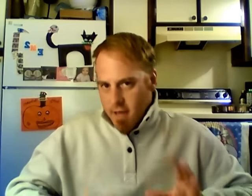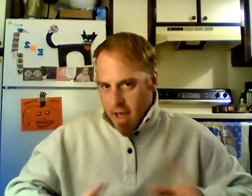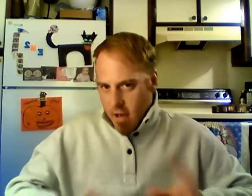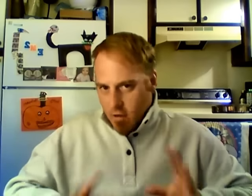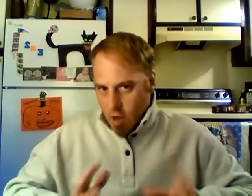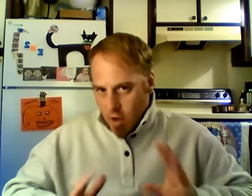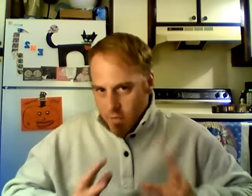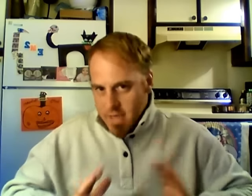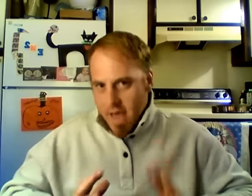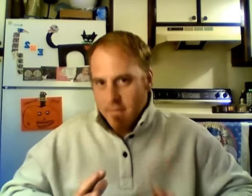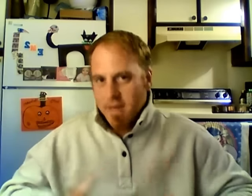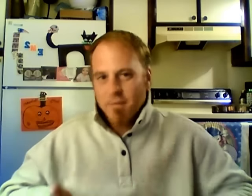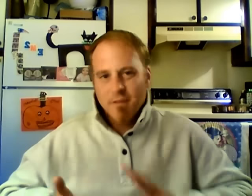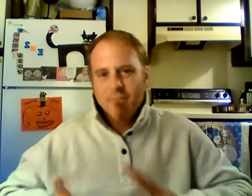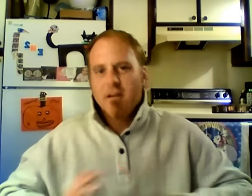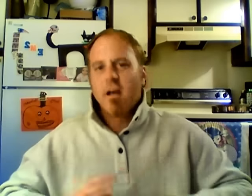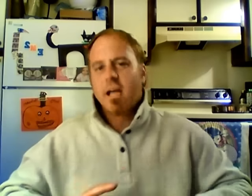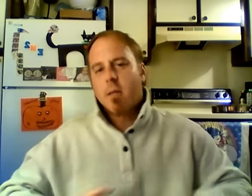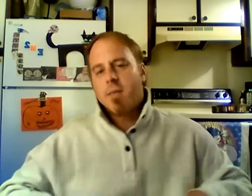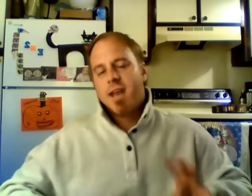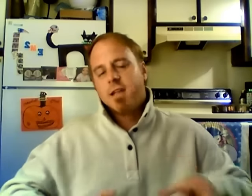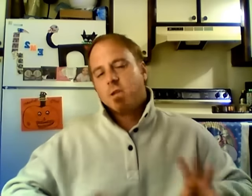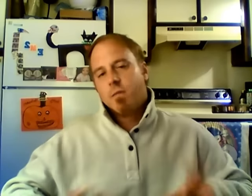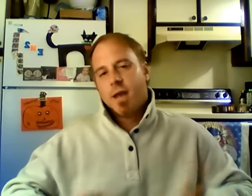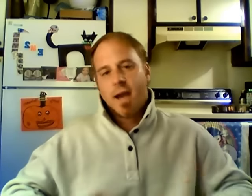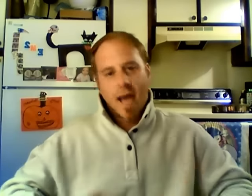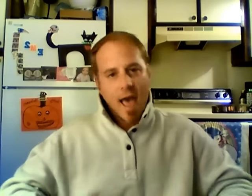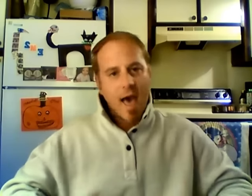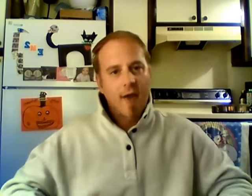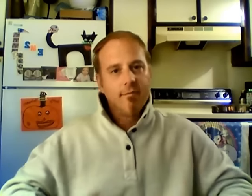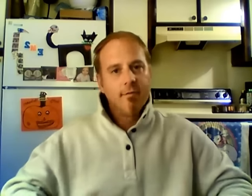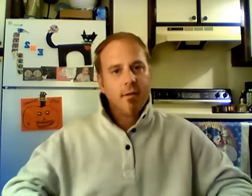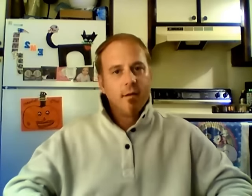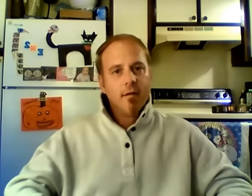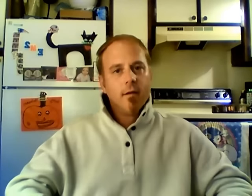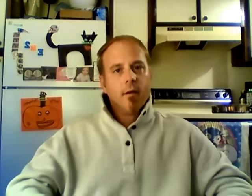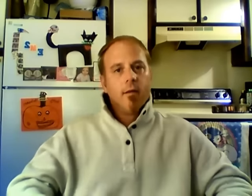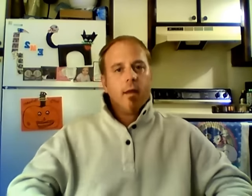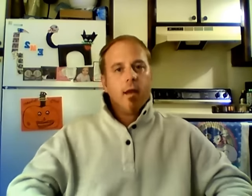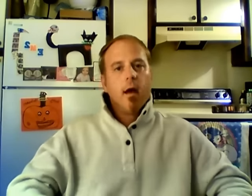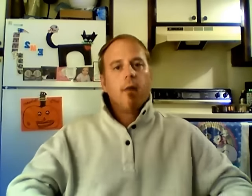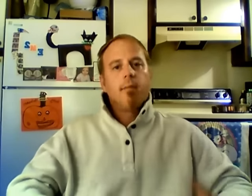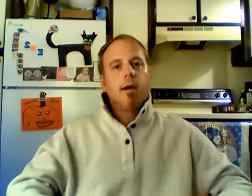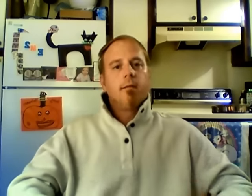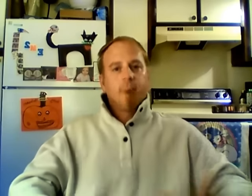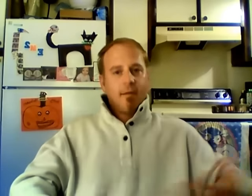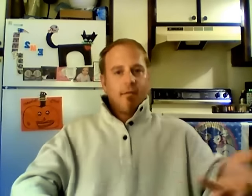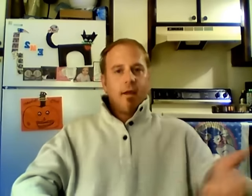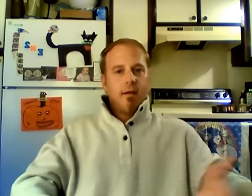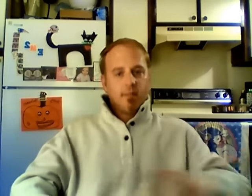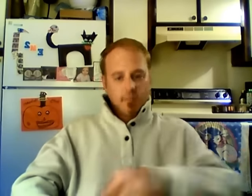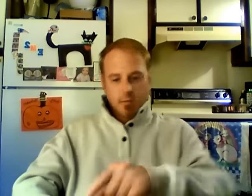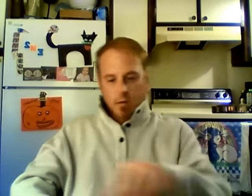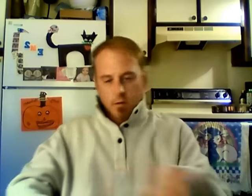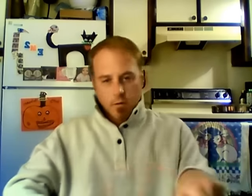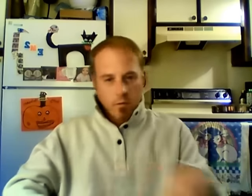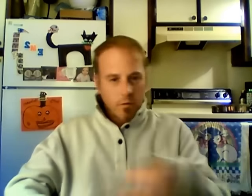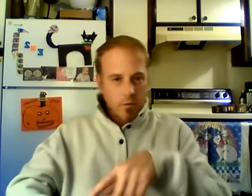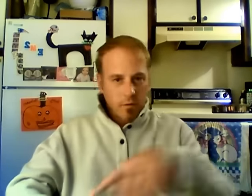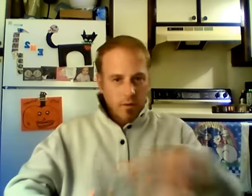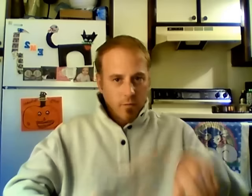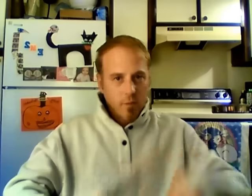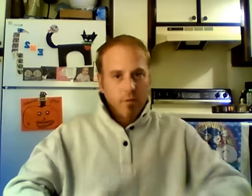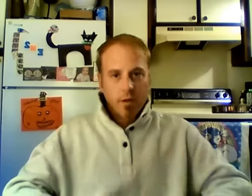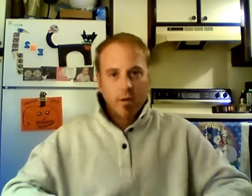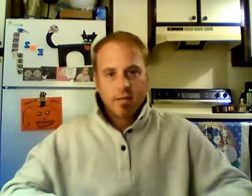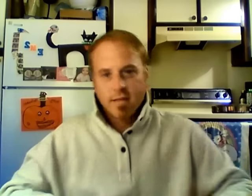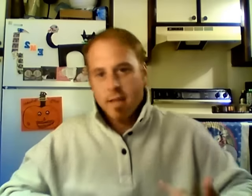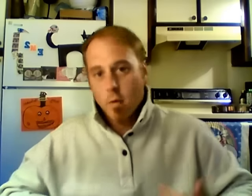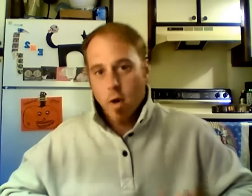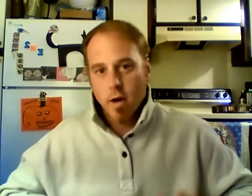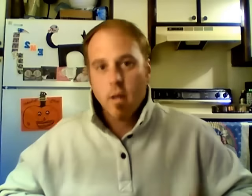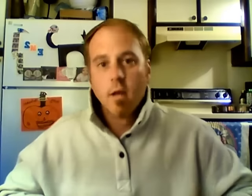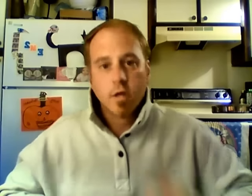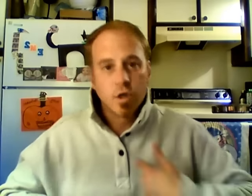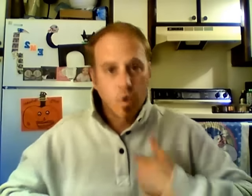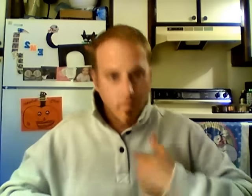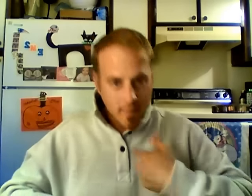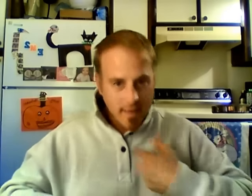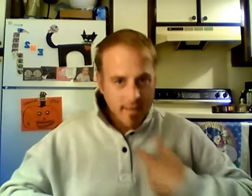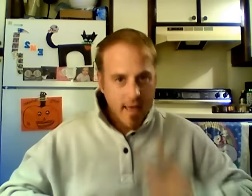how long it was happening, but it felt like a minute to a minute and a half. They, my, my friends, you know, who could read the board really good. So they wanted to show me